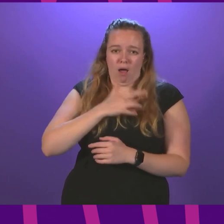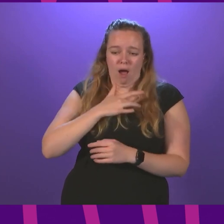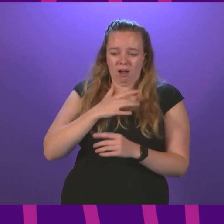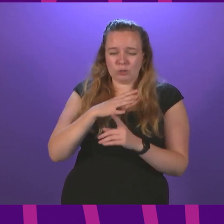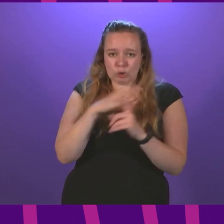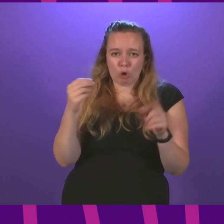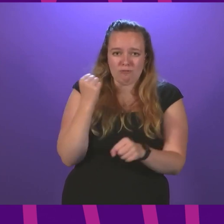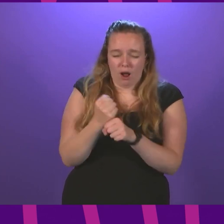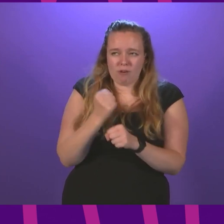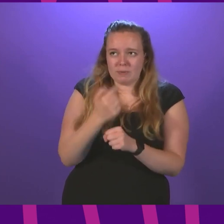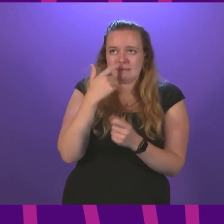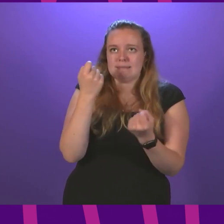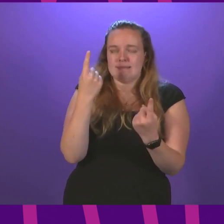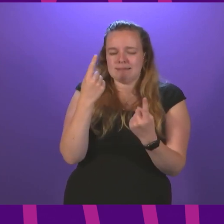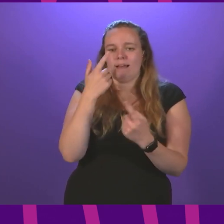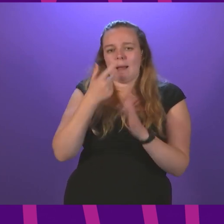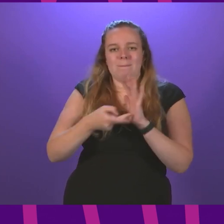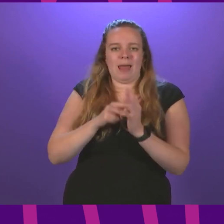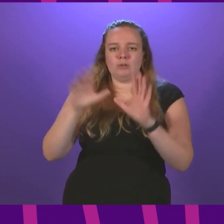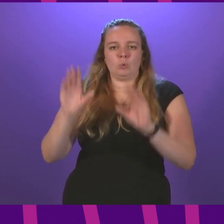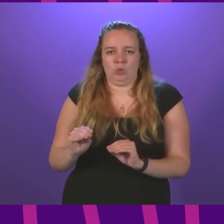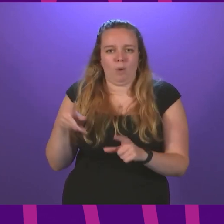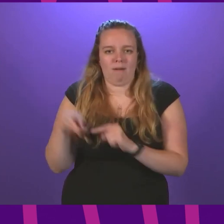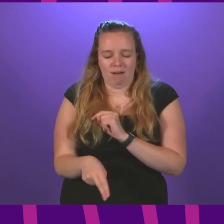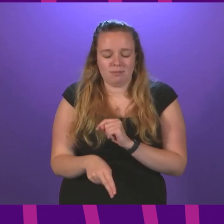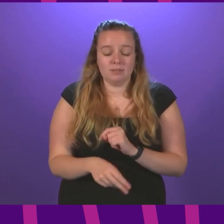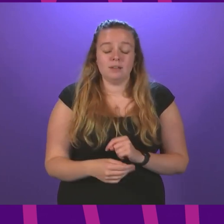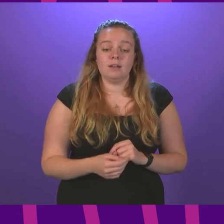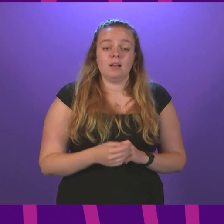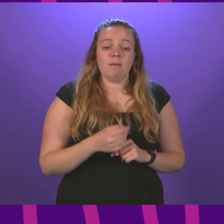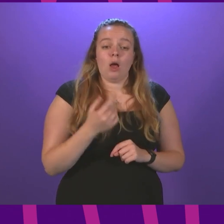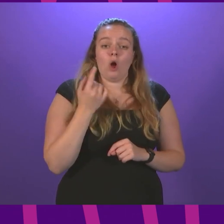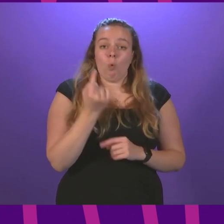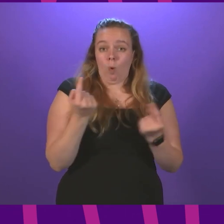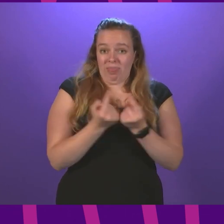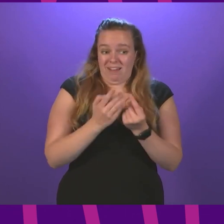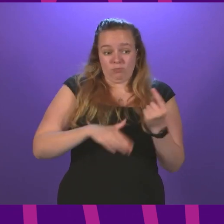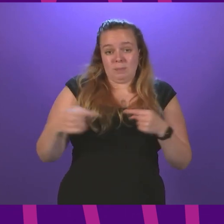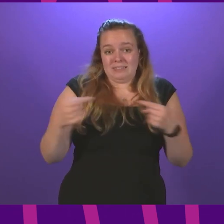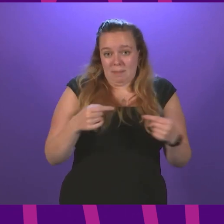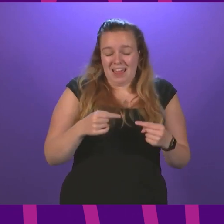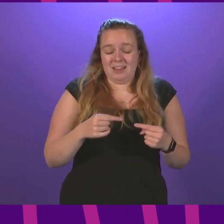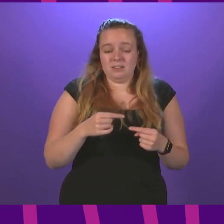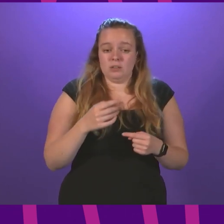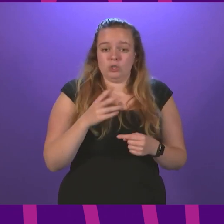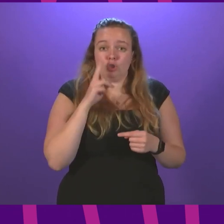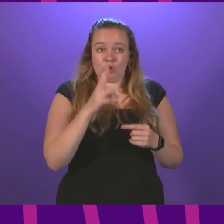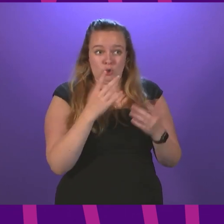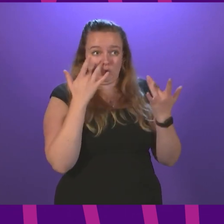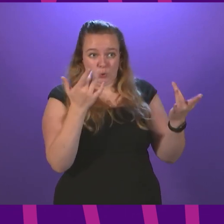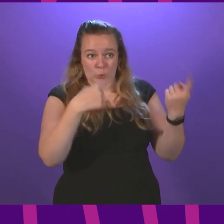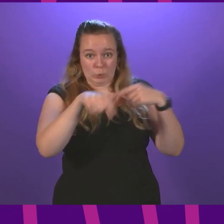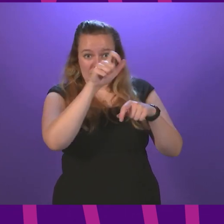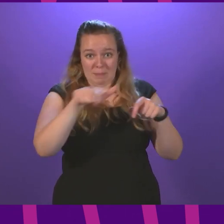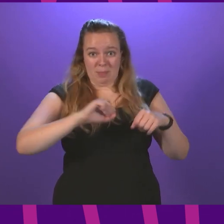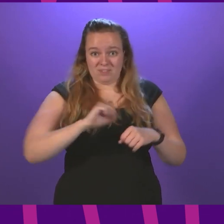and end their plan to make this cut. We have certainly got one thing from this debate. It tells the people of Scotland everything they need to